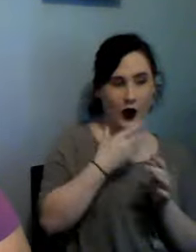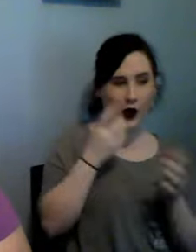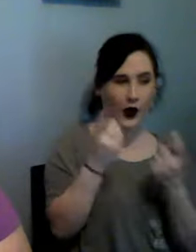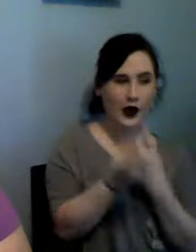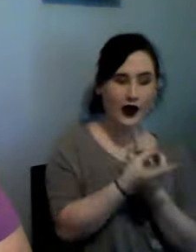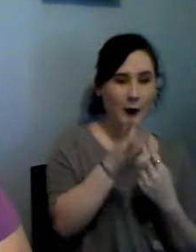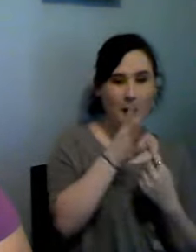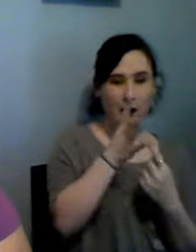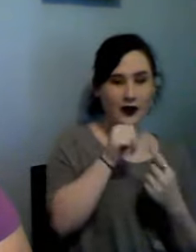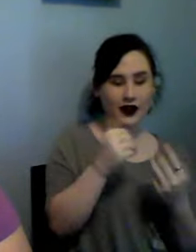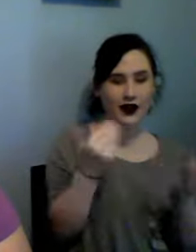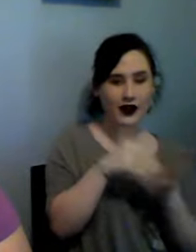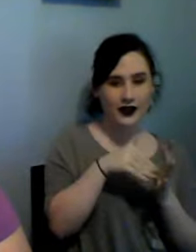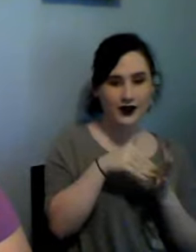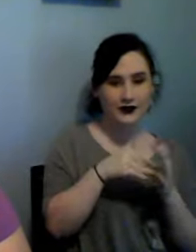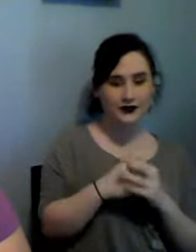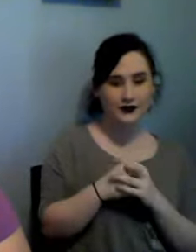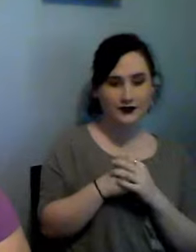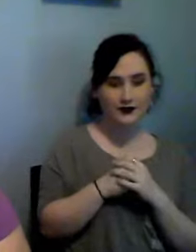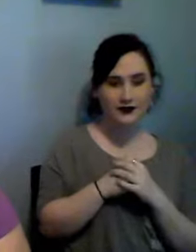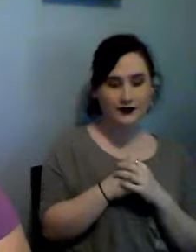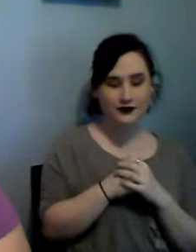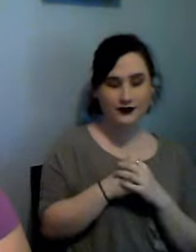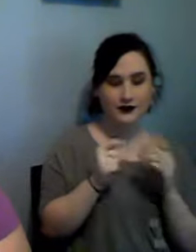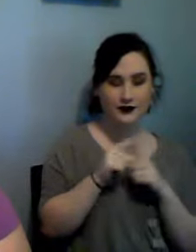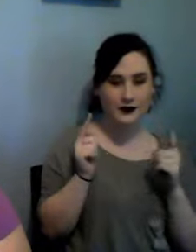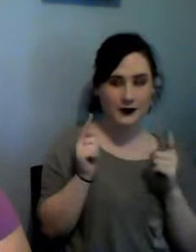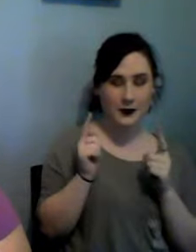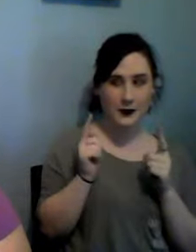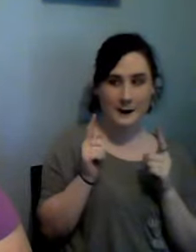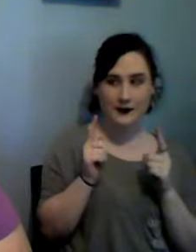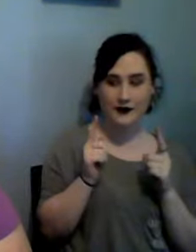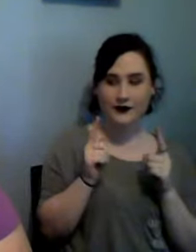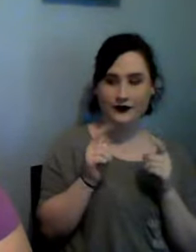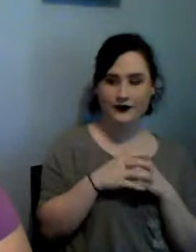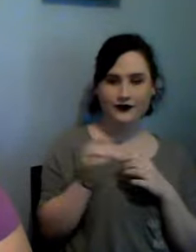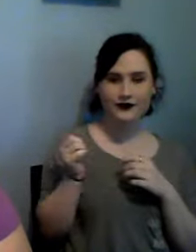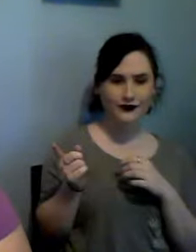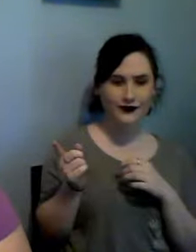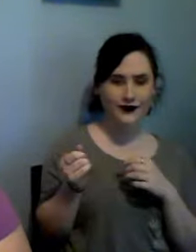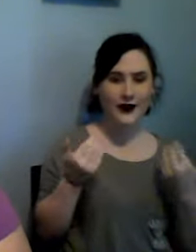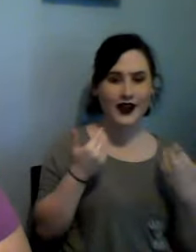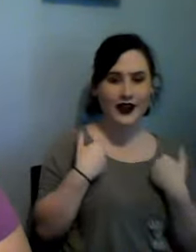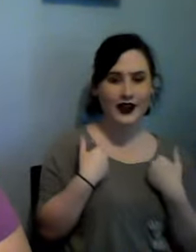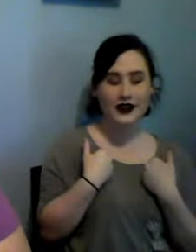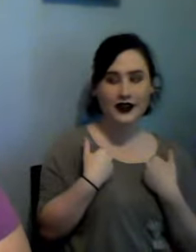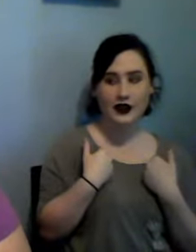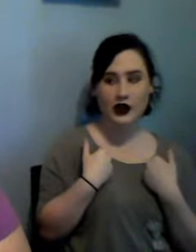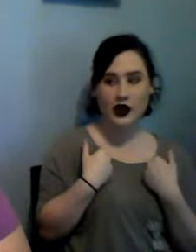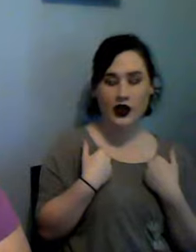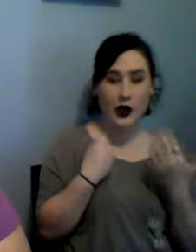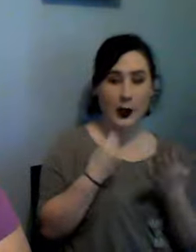but but I had to order some belts for my steam cleaner